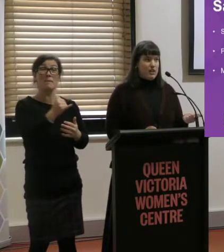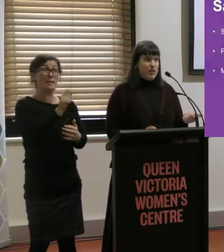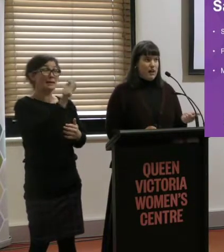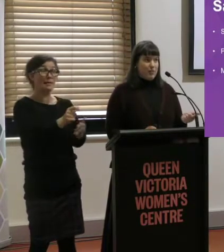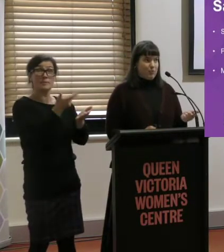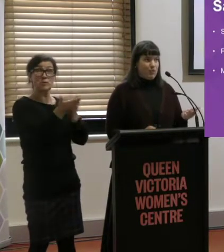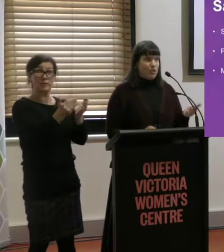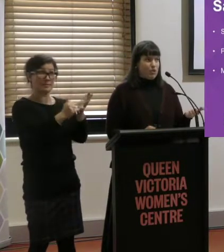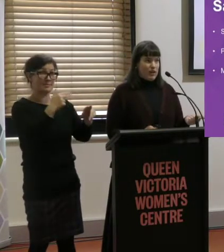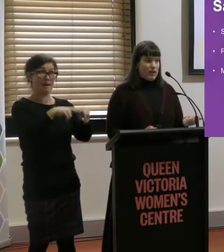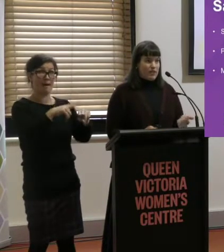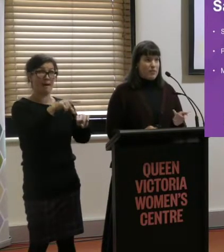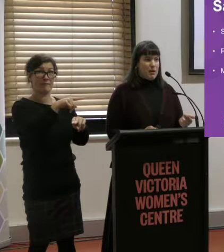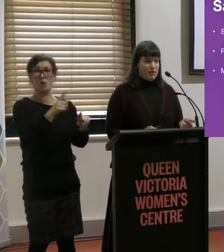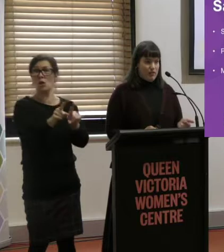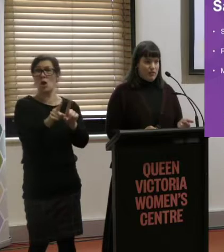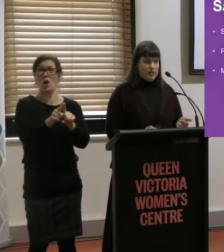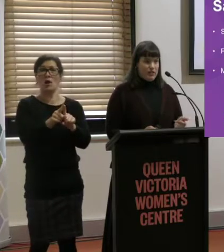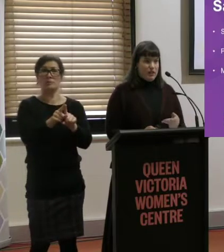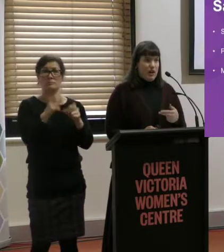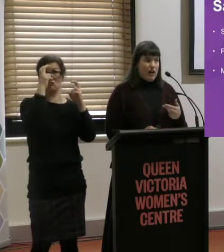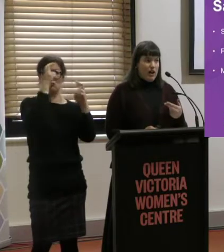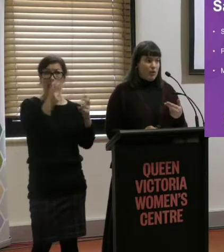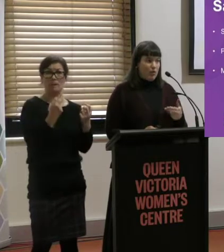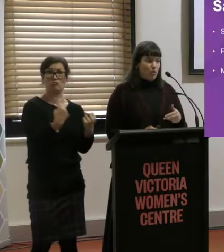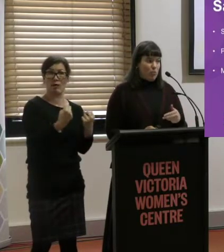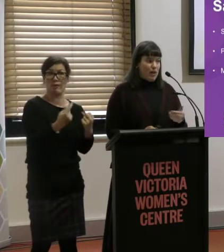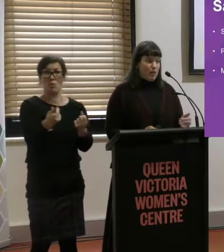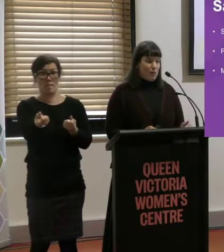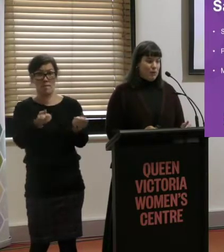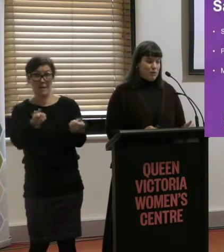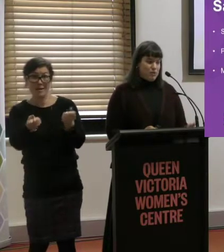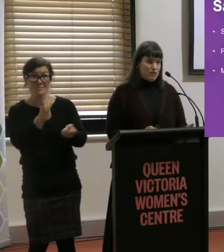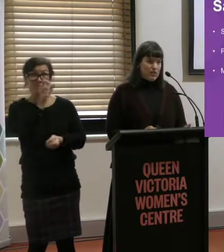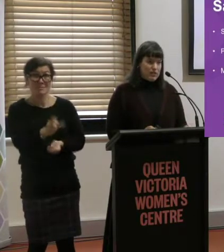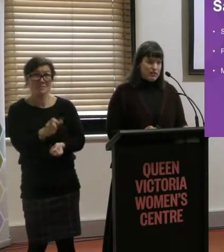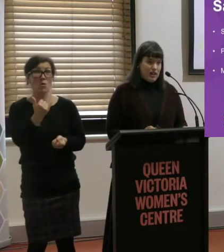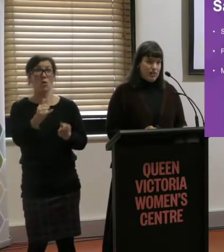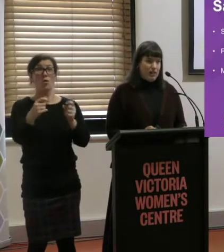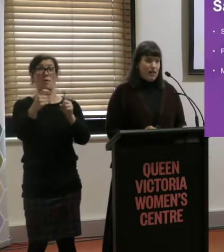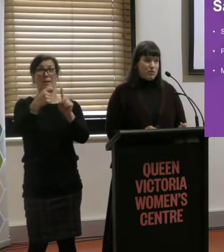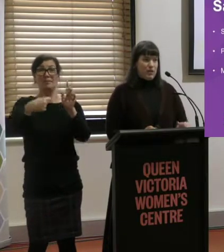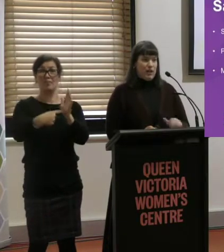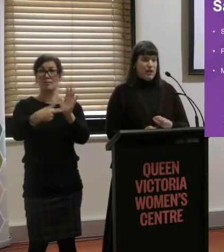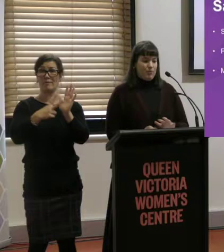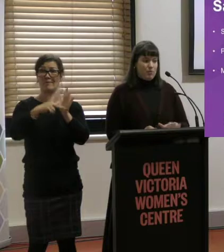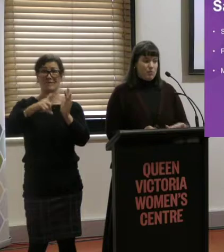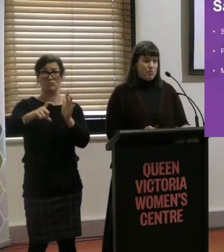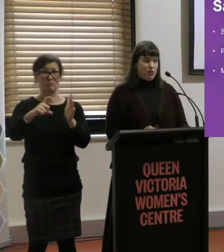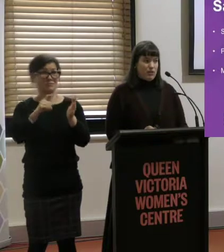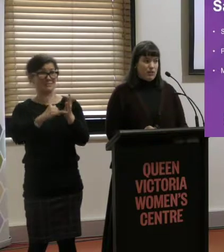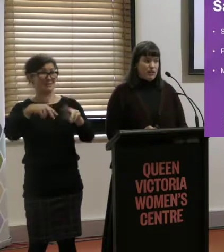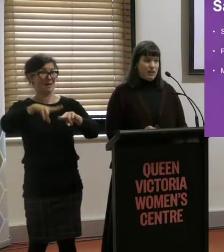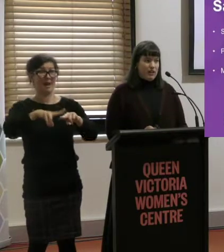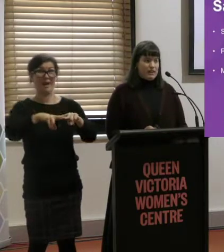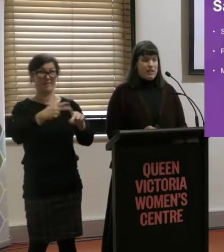it's train drivers, bus drivers or public transport Victoria staff, it was quite, across the